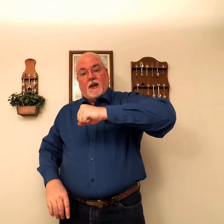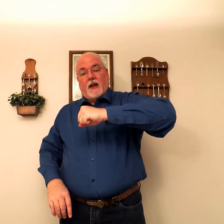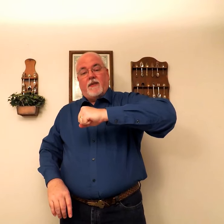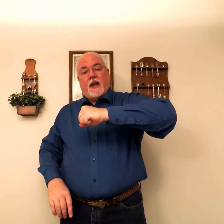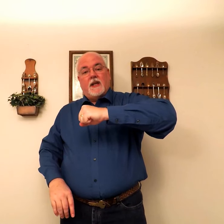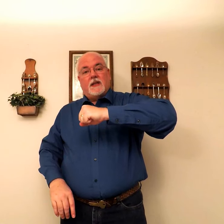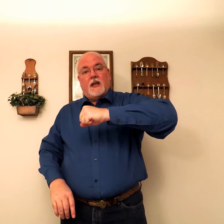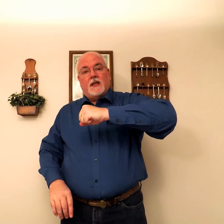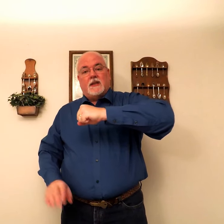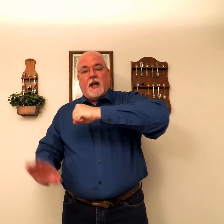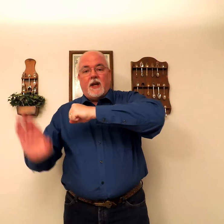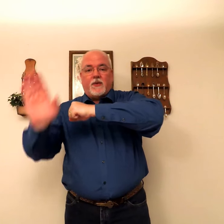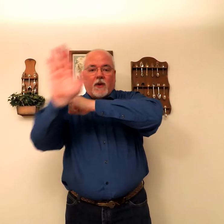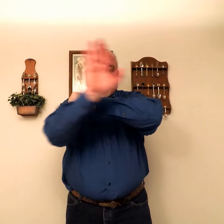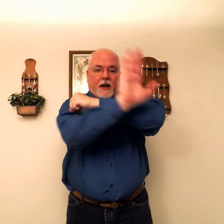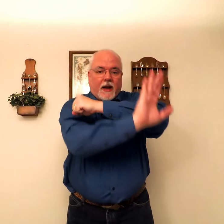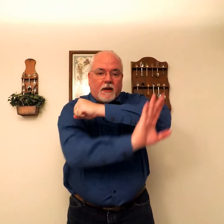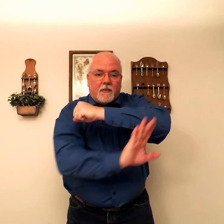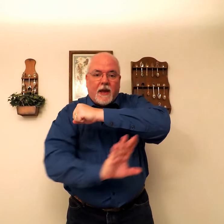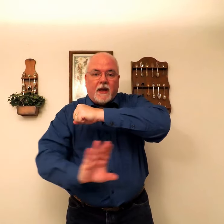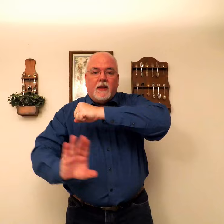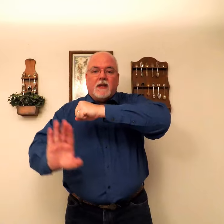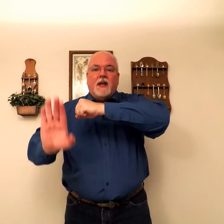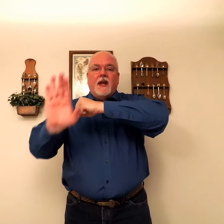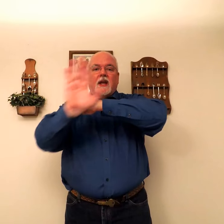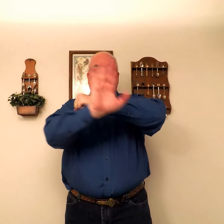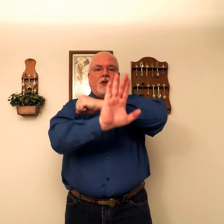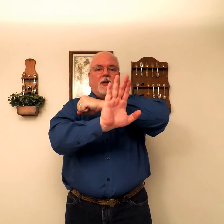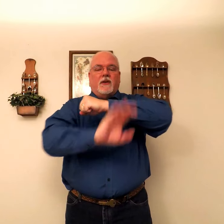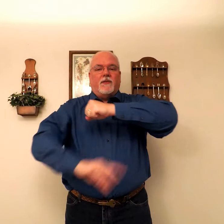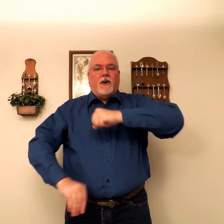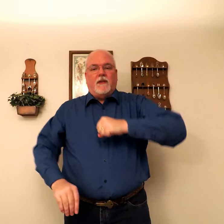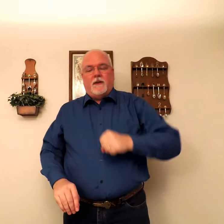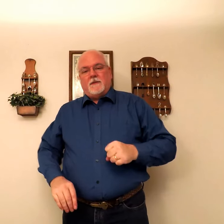Left hand is setting the stage. Right hand is making this. Shield. In front of it.